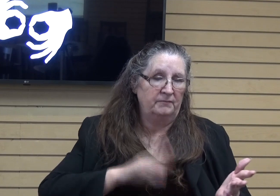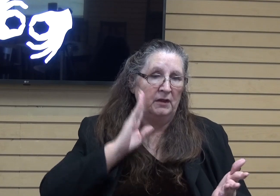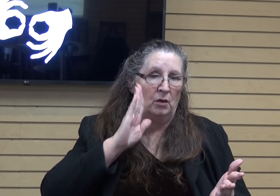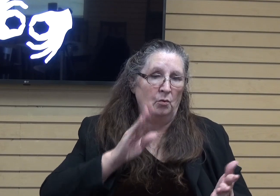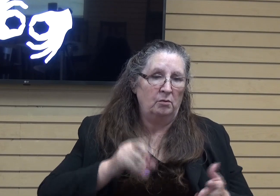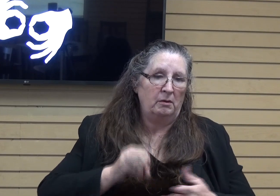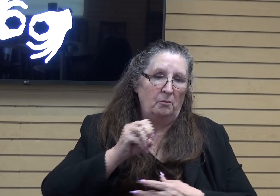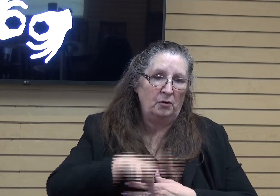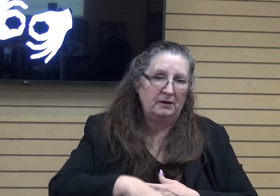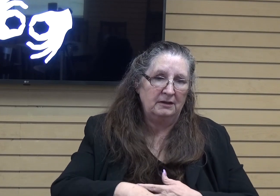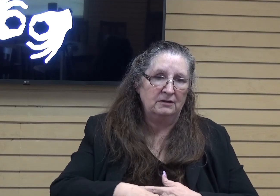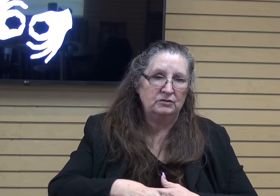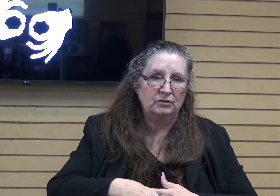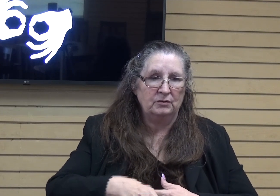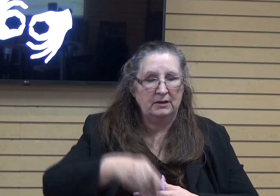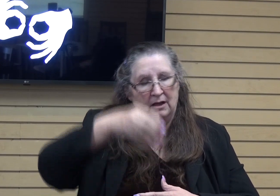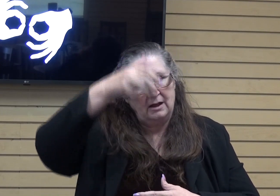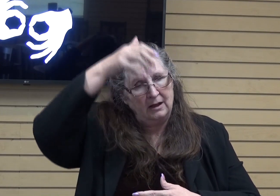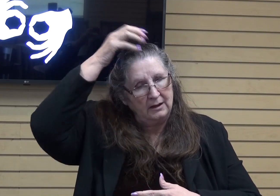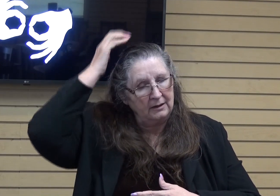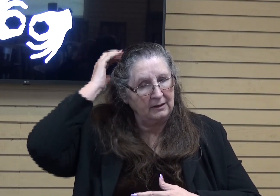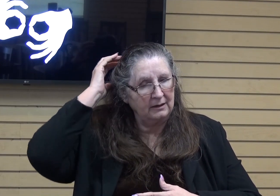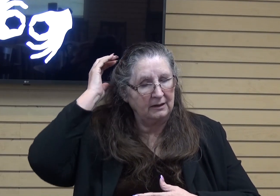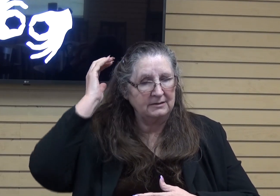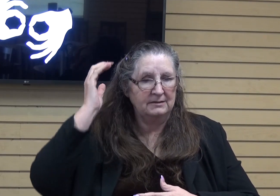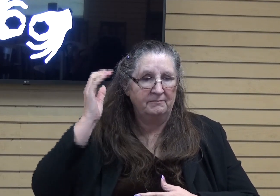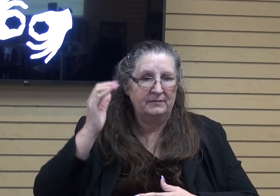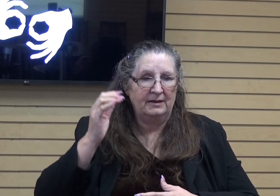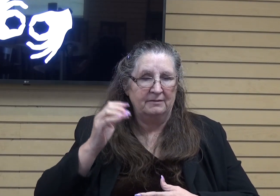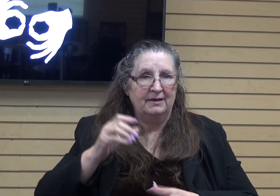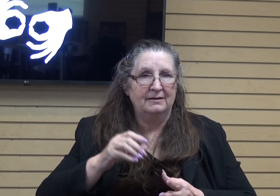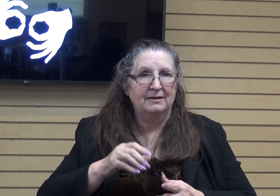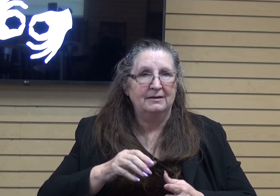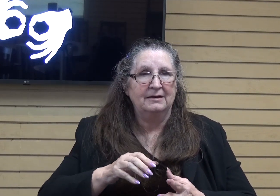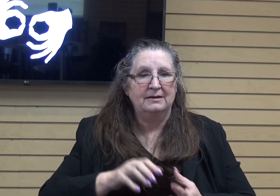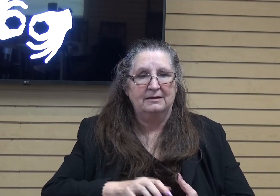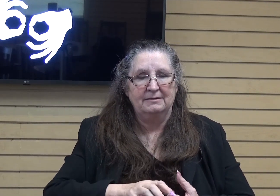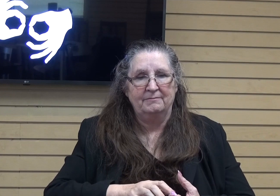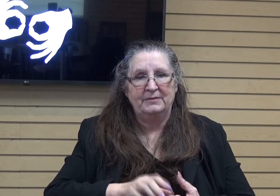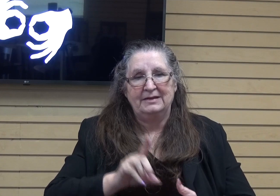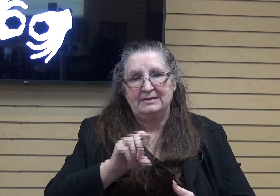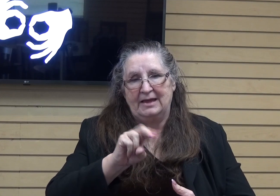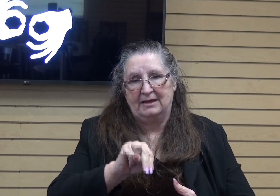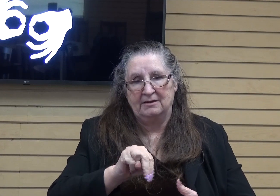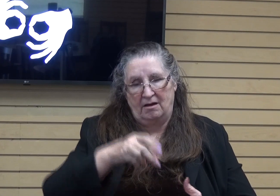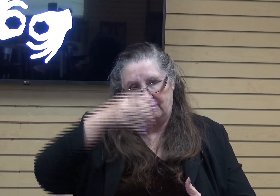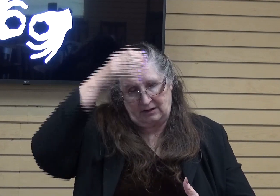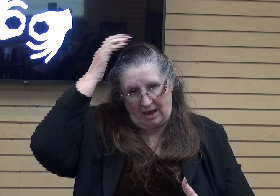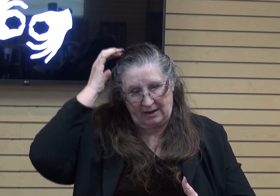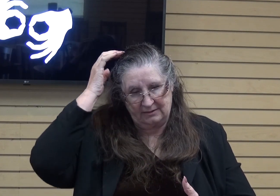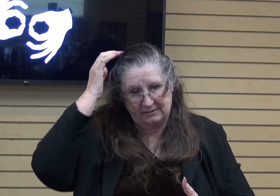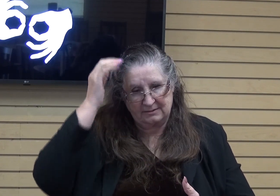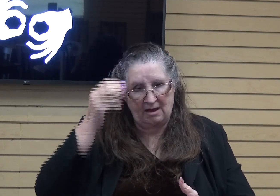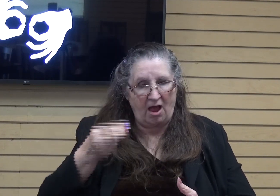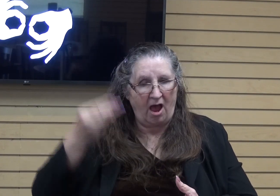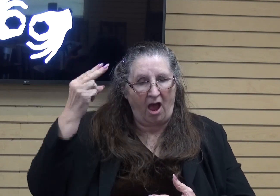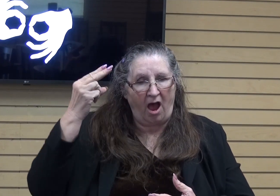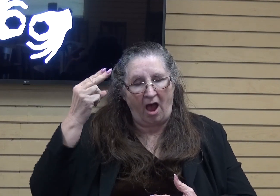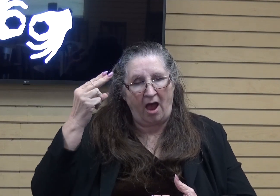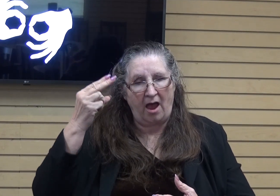So there you have high officials making law, a